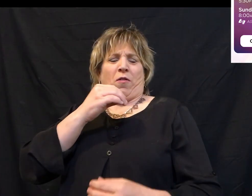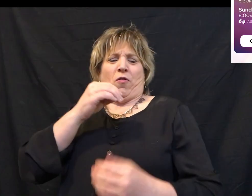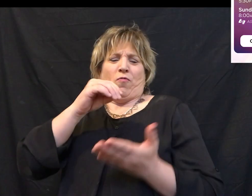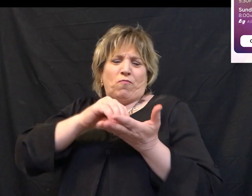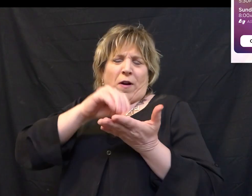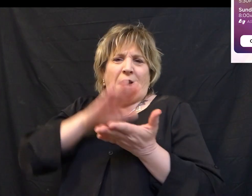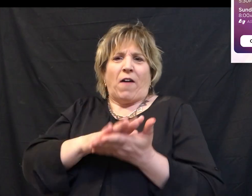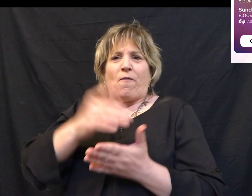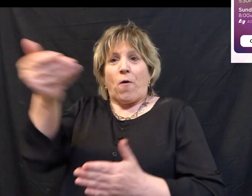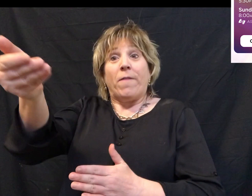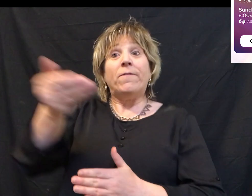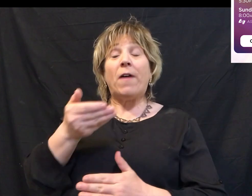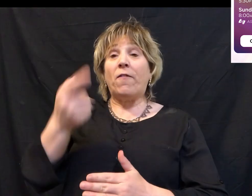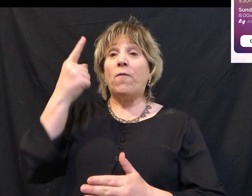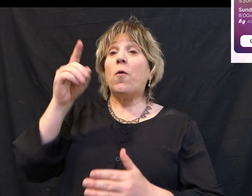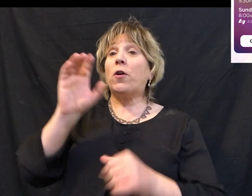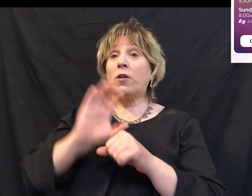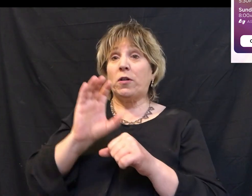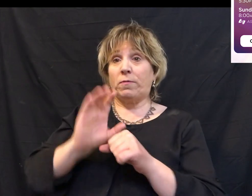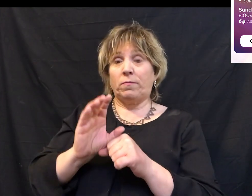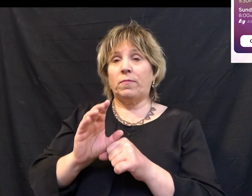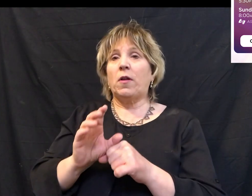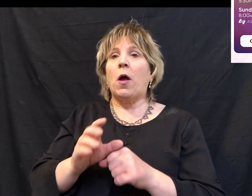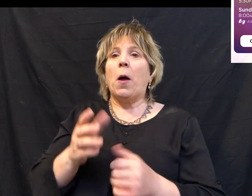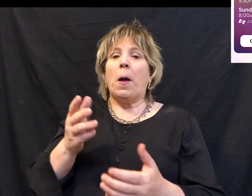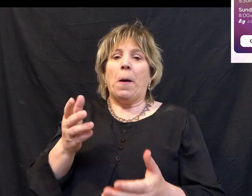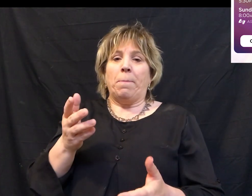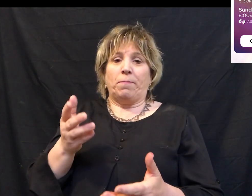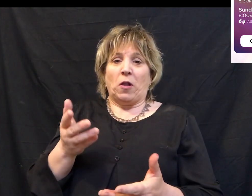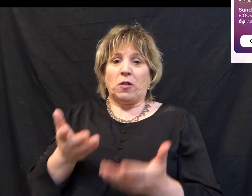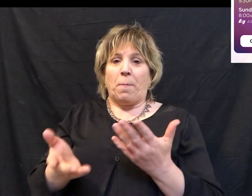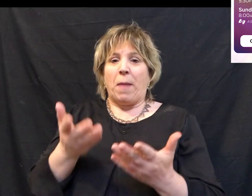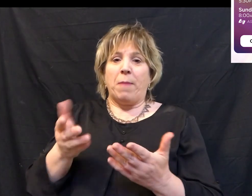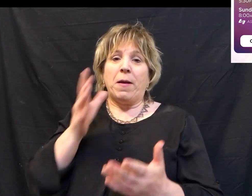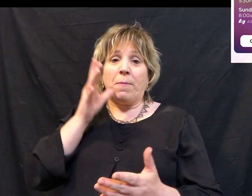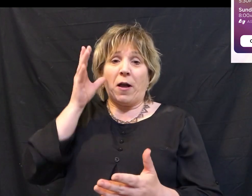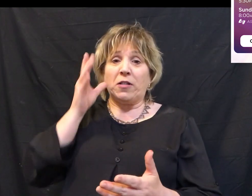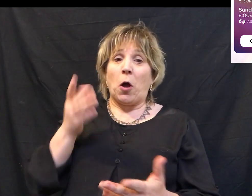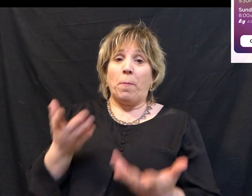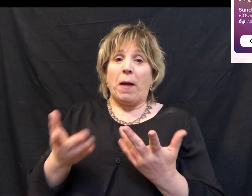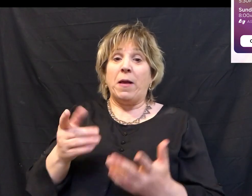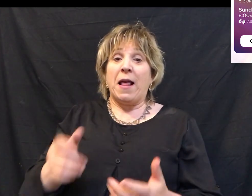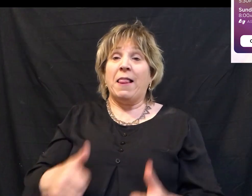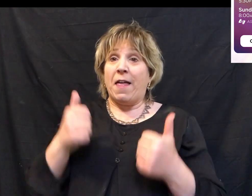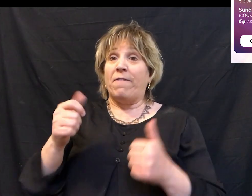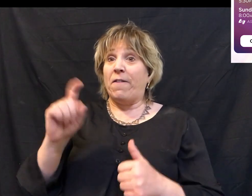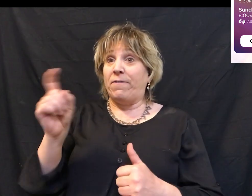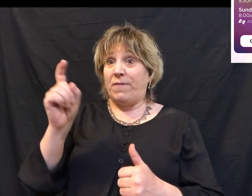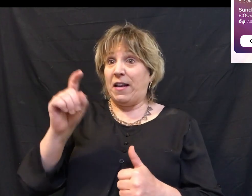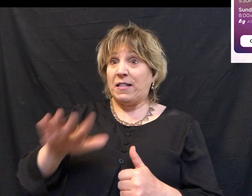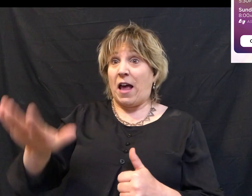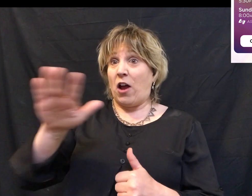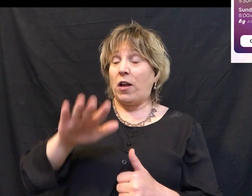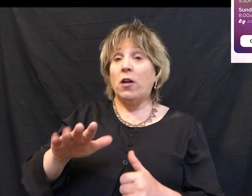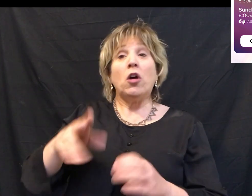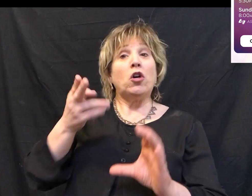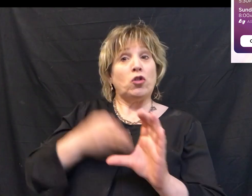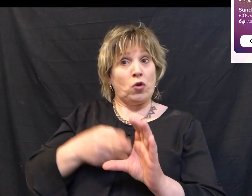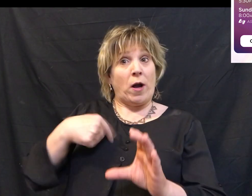join you for sitting down for Pure Heart Church Online, or if you live in the Phoenix Metro area, join us on one of our campuses, or wherever you are at in the world,